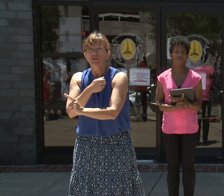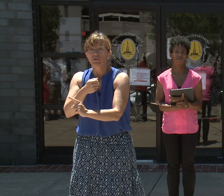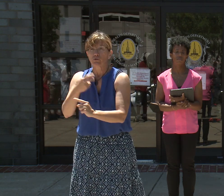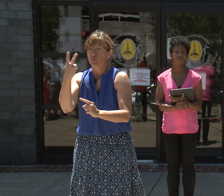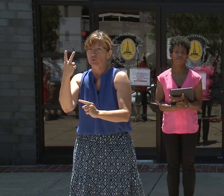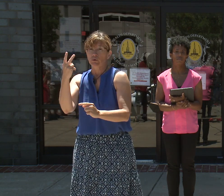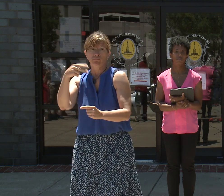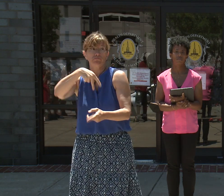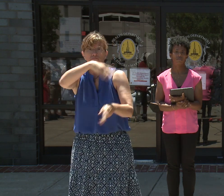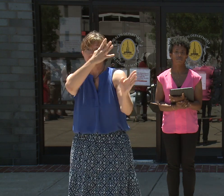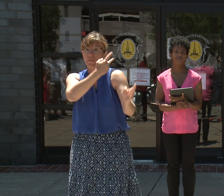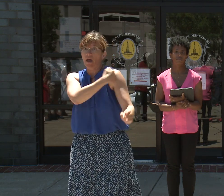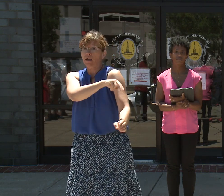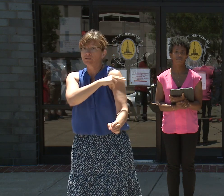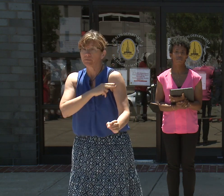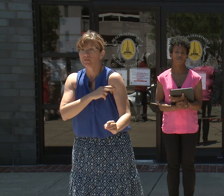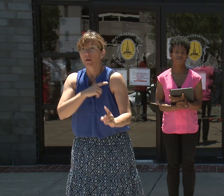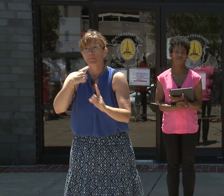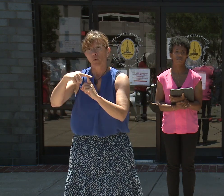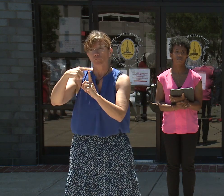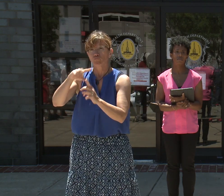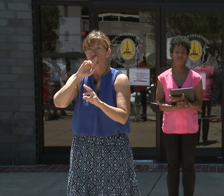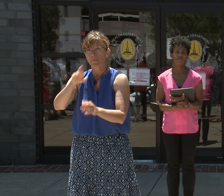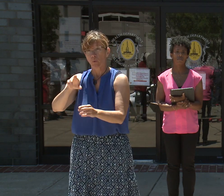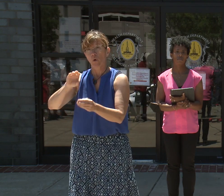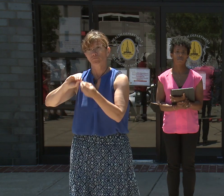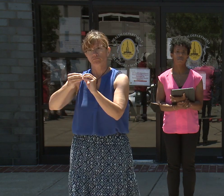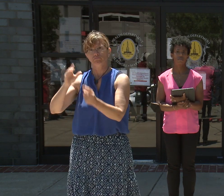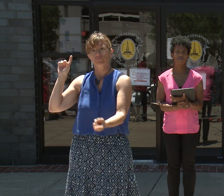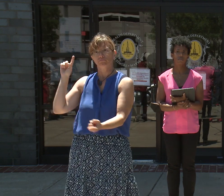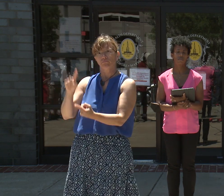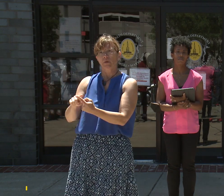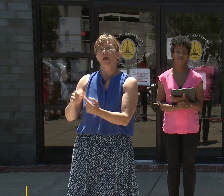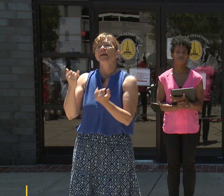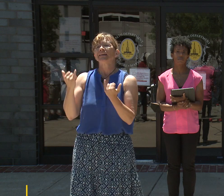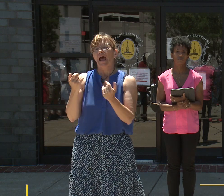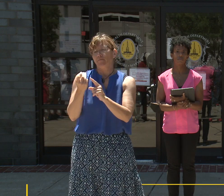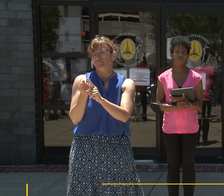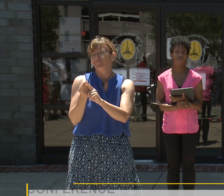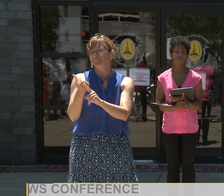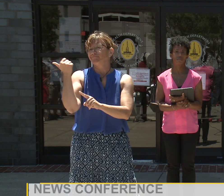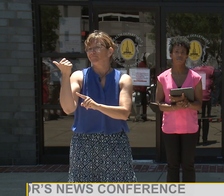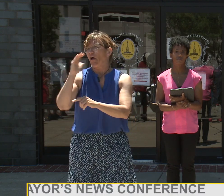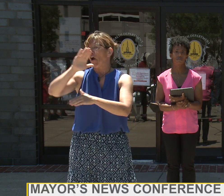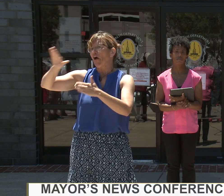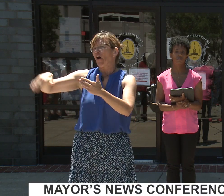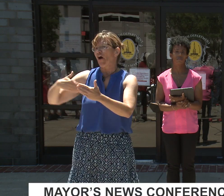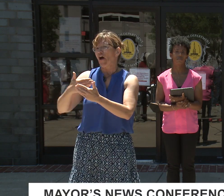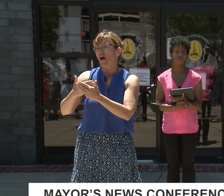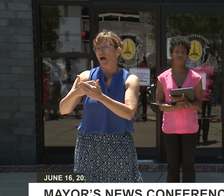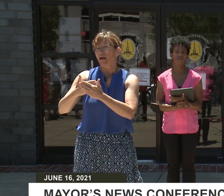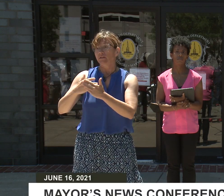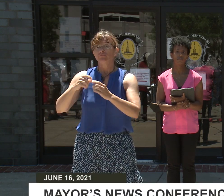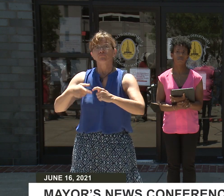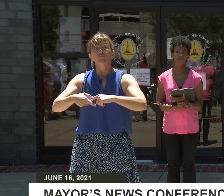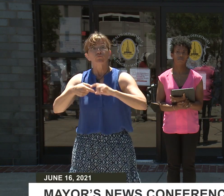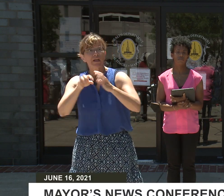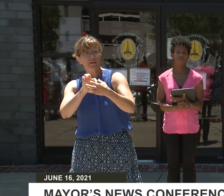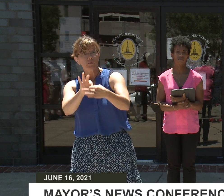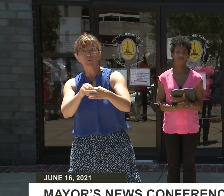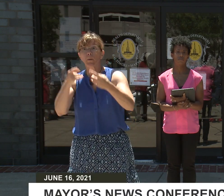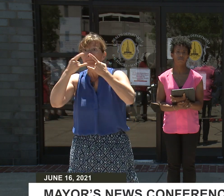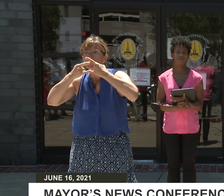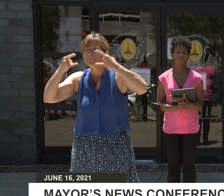our state of emergency and all mandates related to COVID-19 on July 1, 2021, in accordance with the